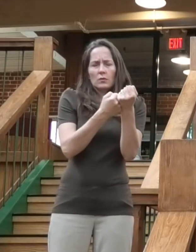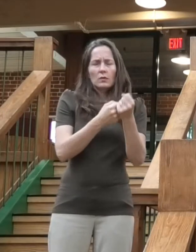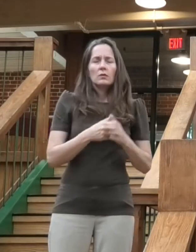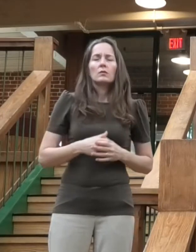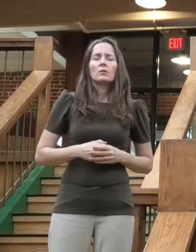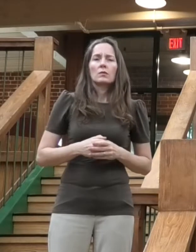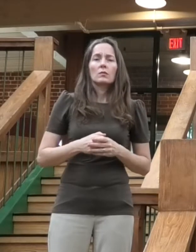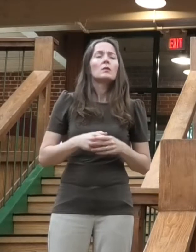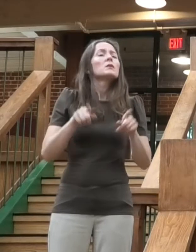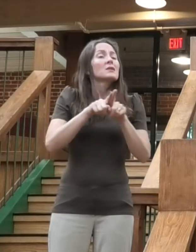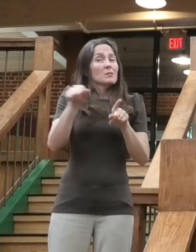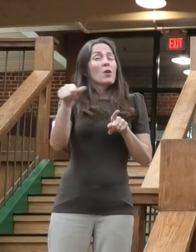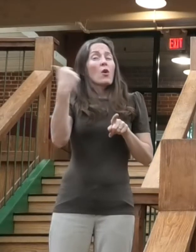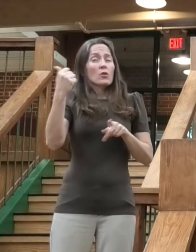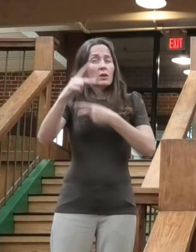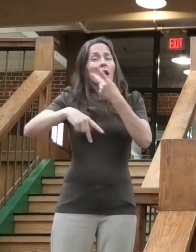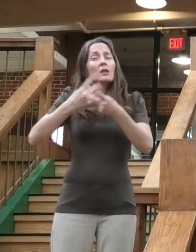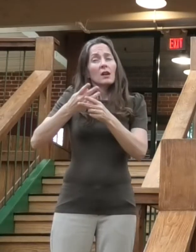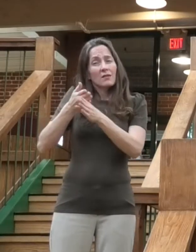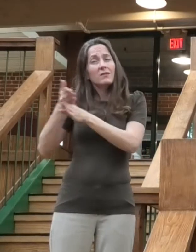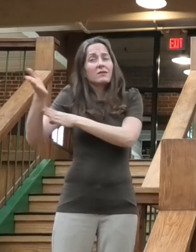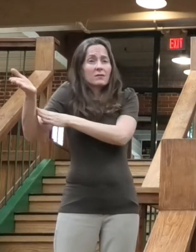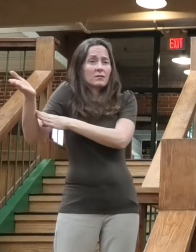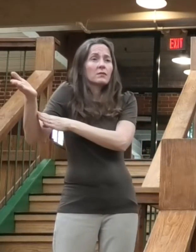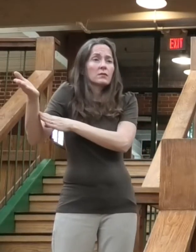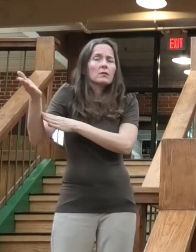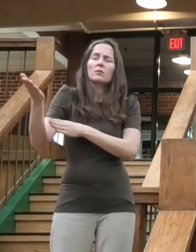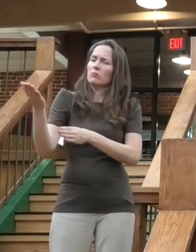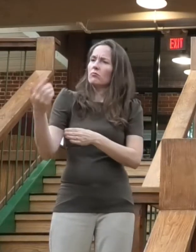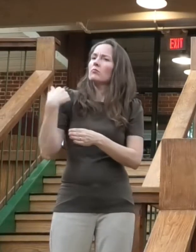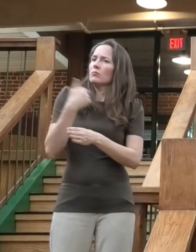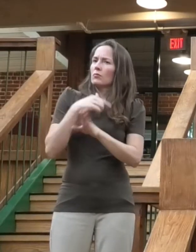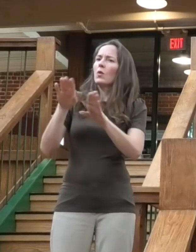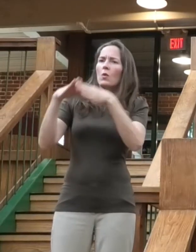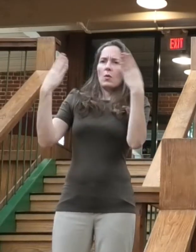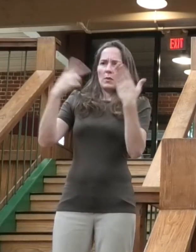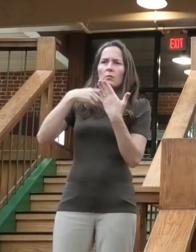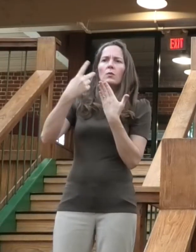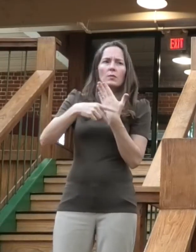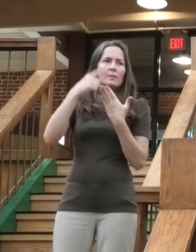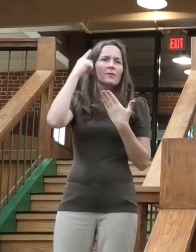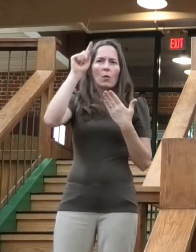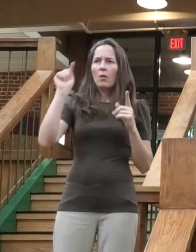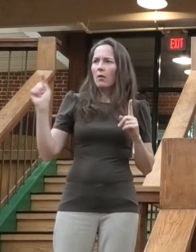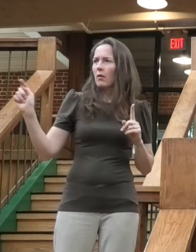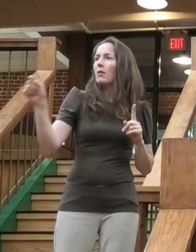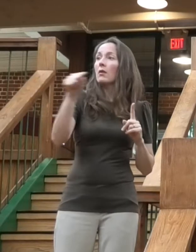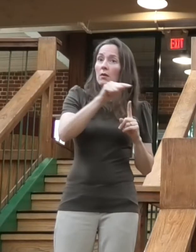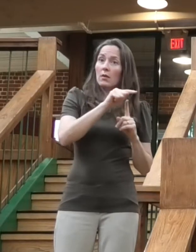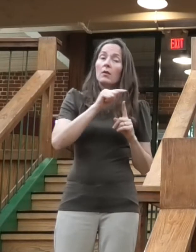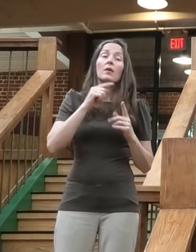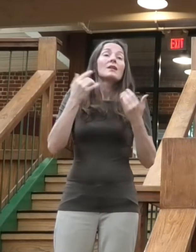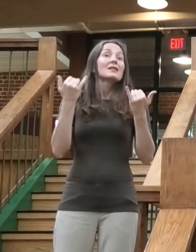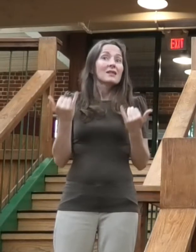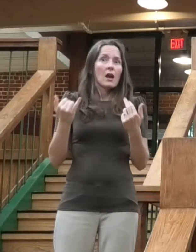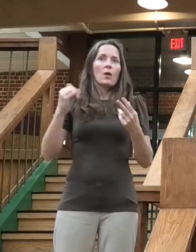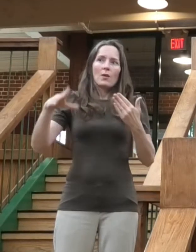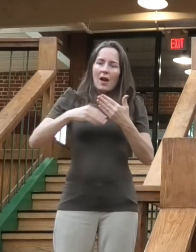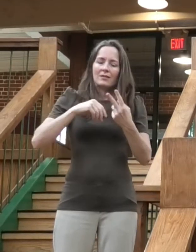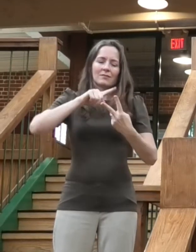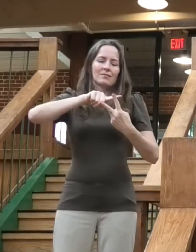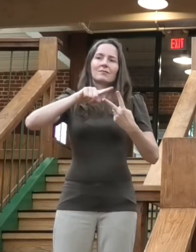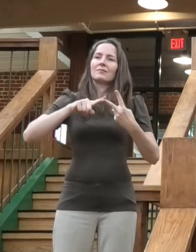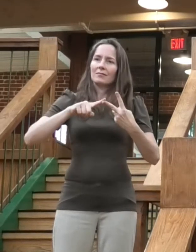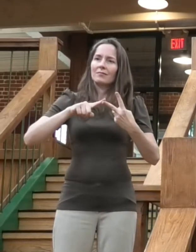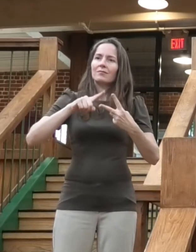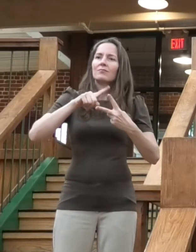We have opened the program, too. Both of these sectors will now be eligible for a $2,500